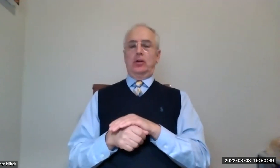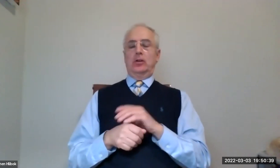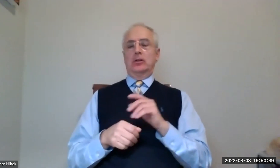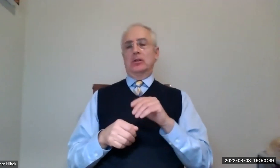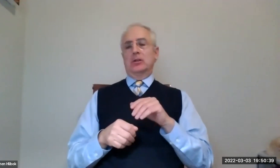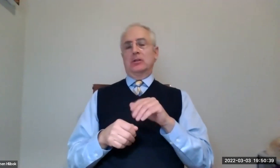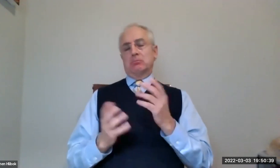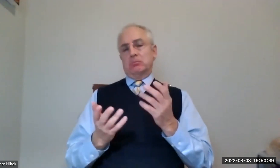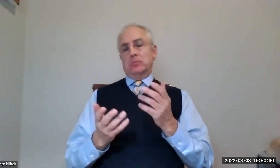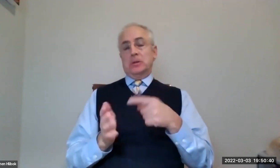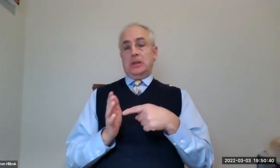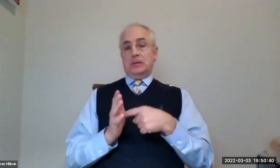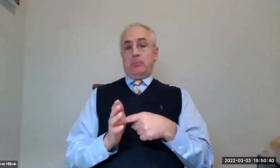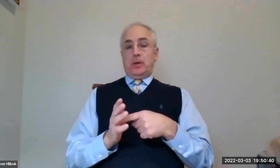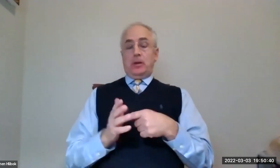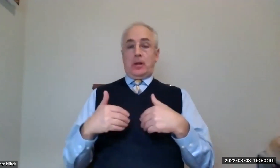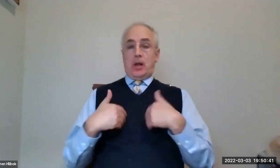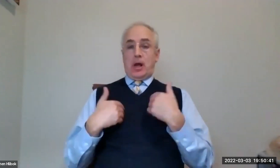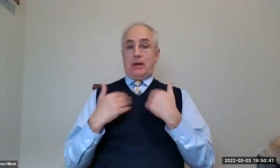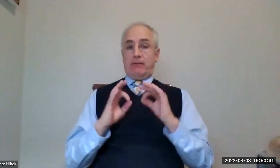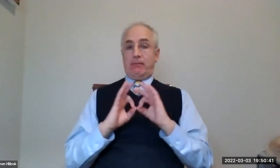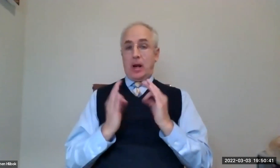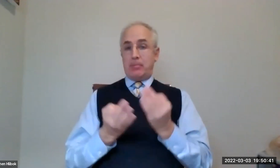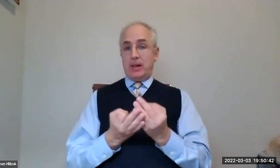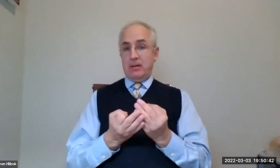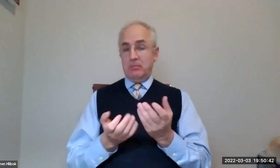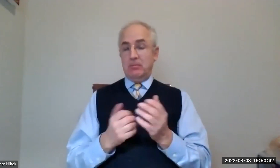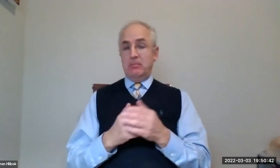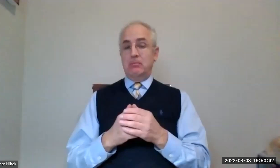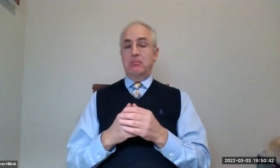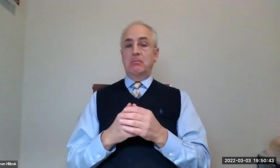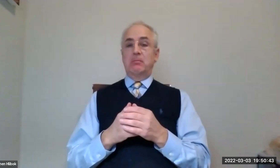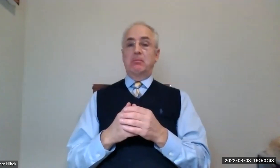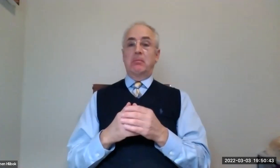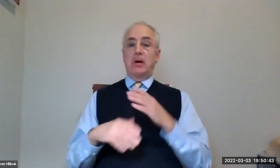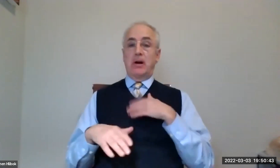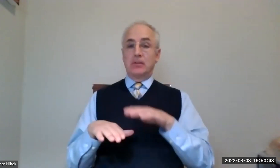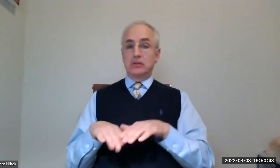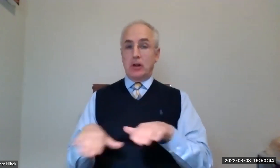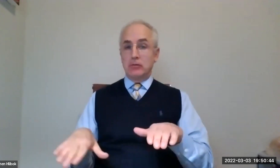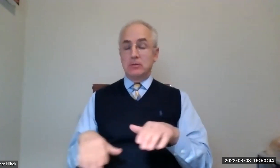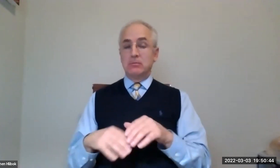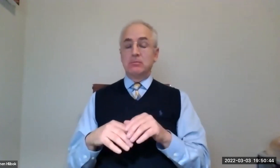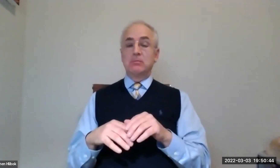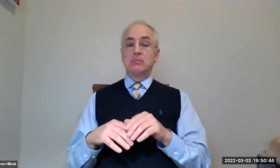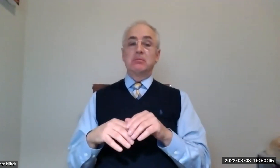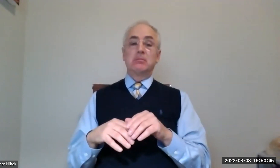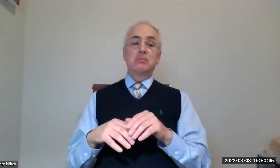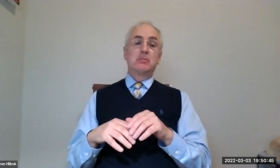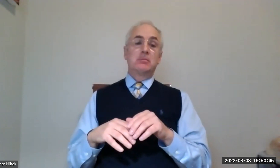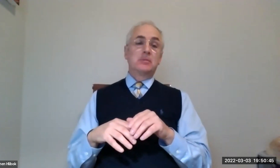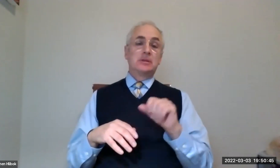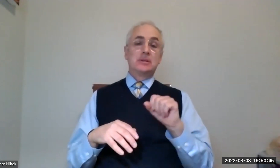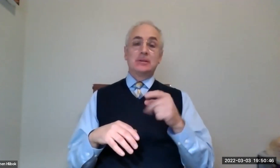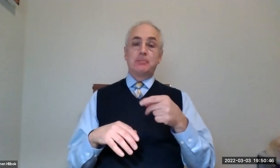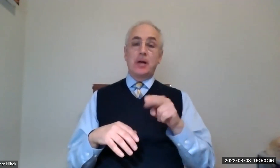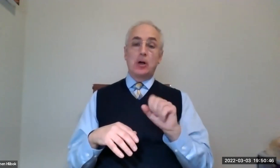It's covering a loss. That's insurance. Perhaps the family has children who are young